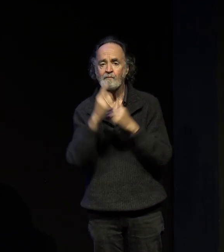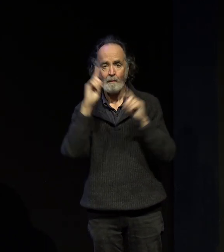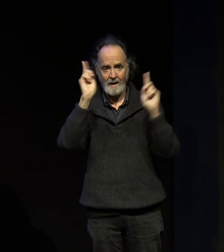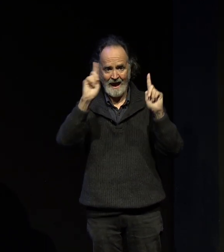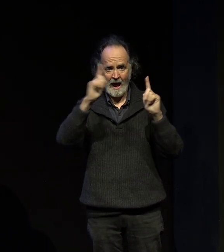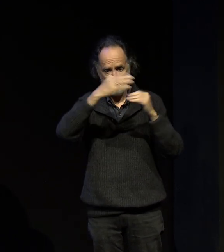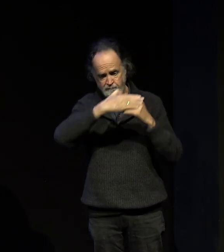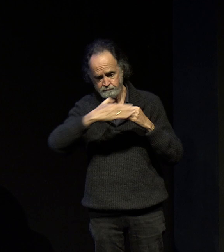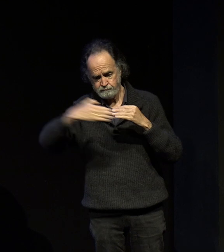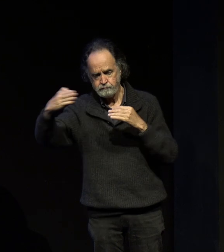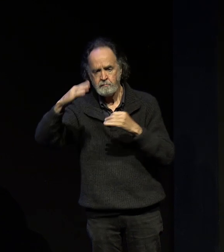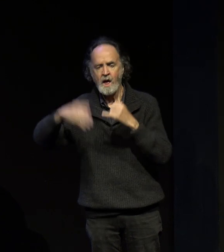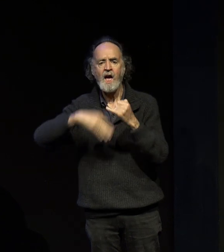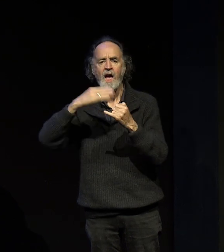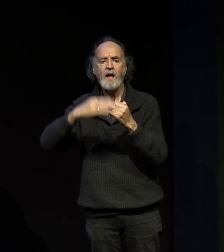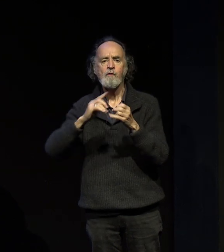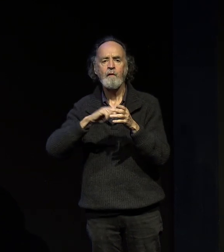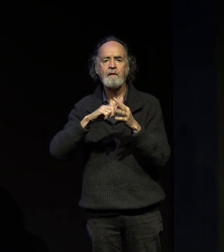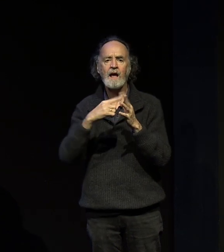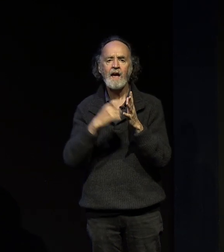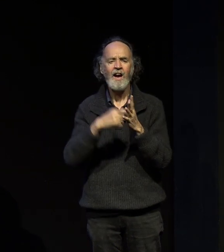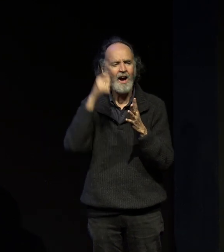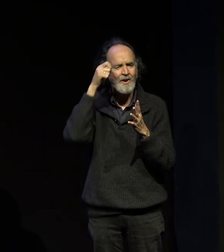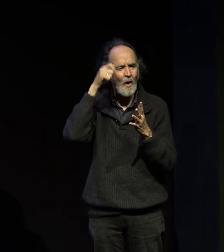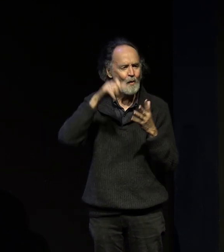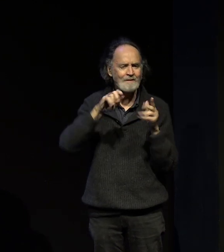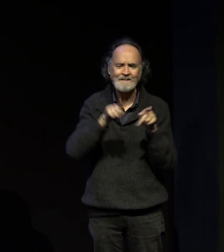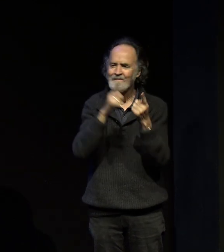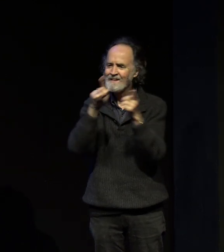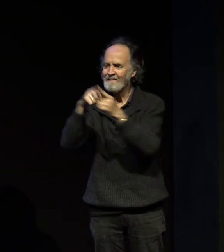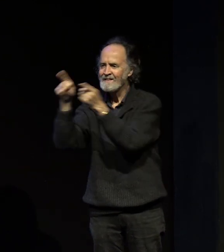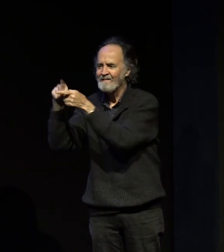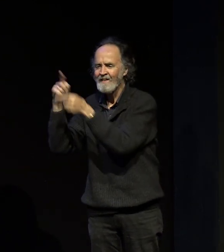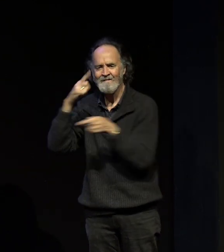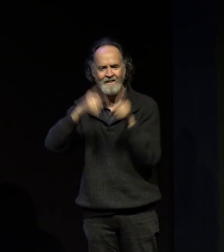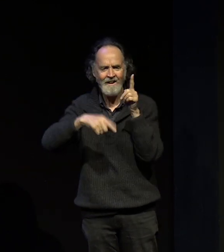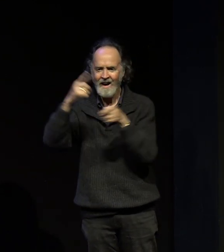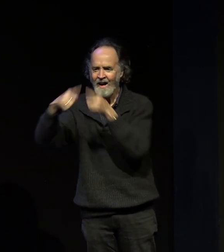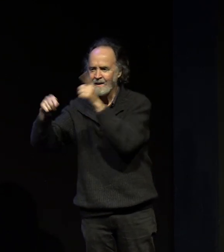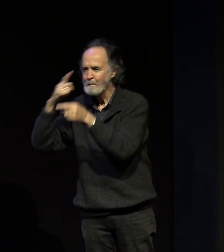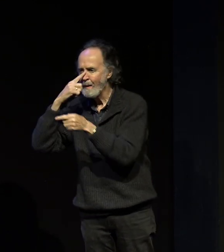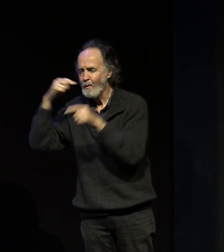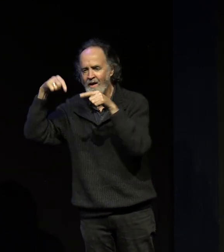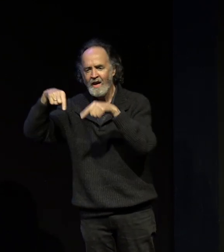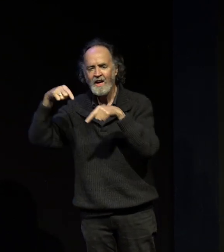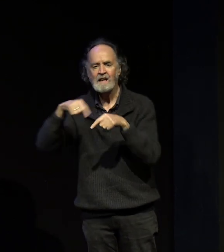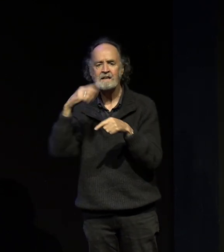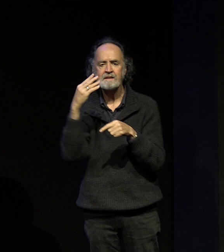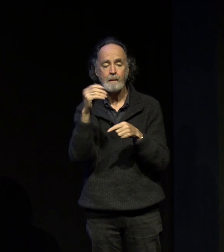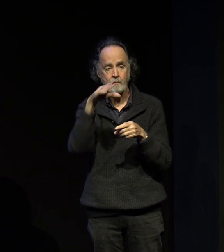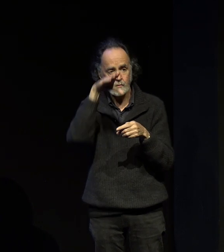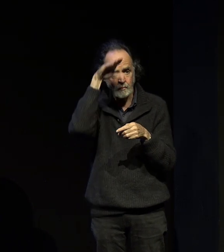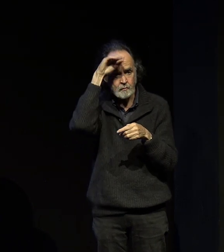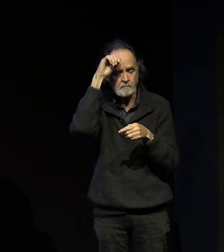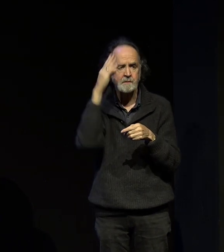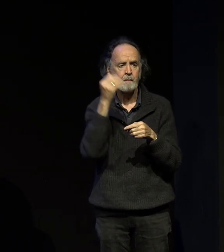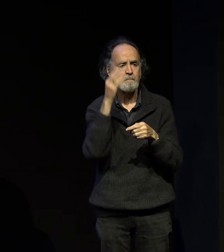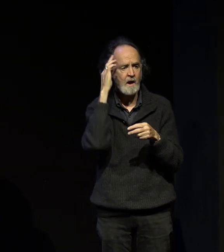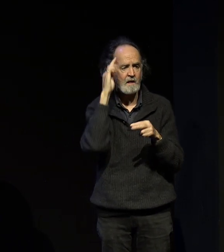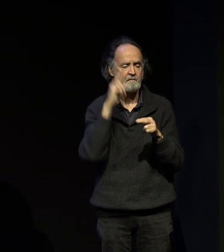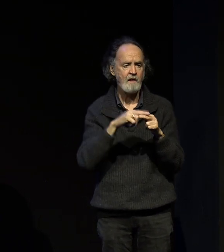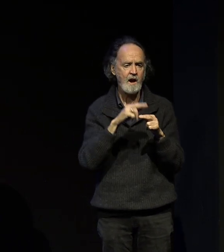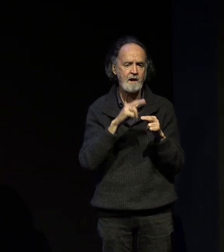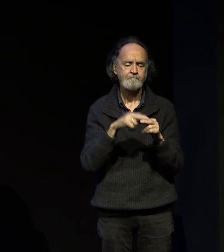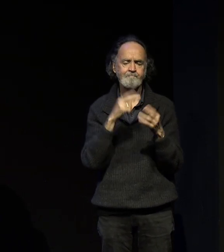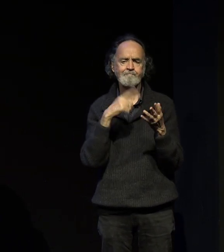year. I know that we'll have a mixture of people in here this evening we'll have students prospective students and we'll certainly have parents and